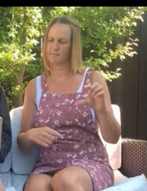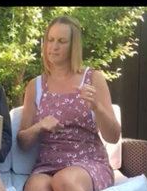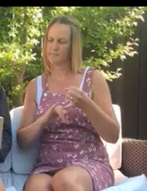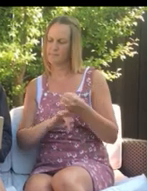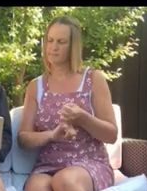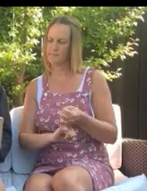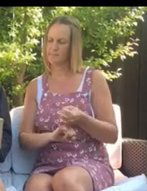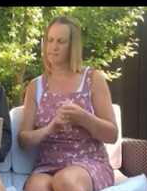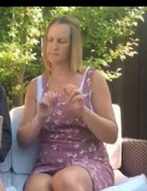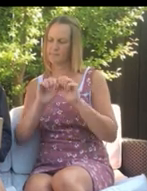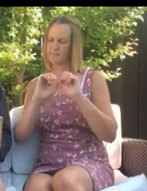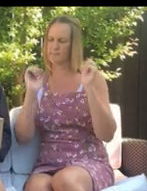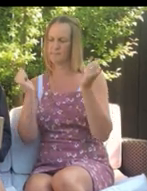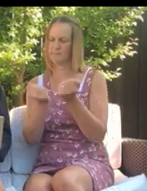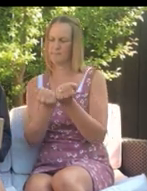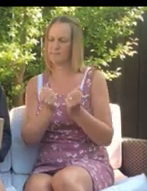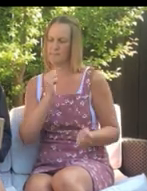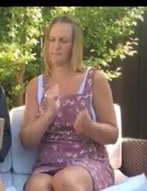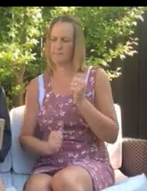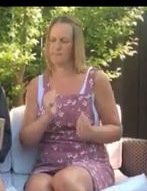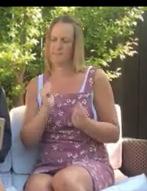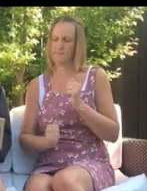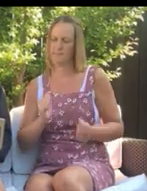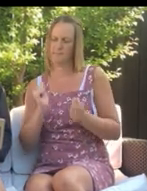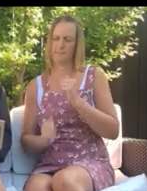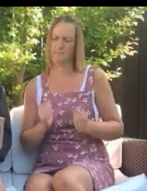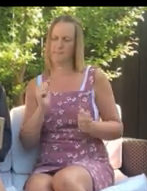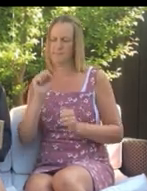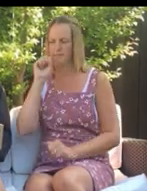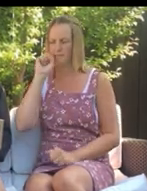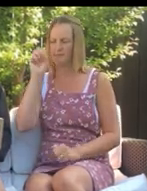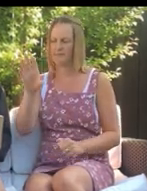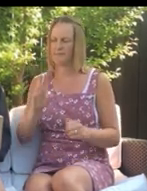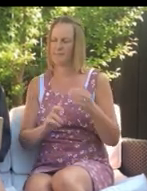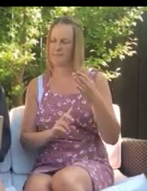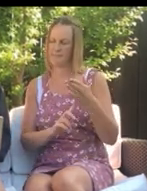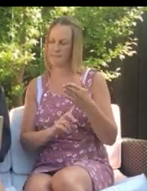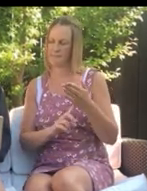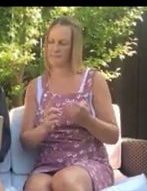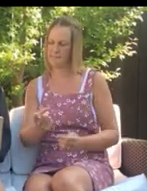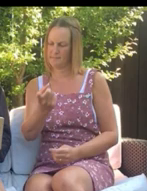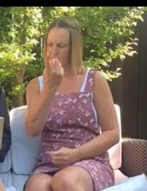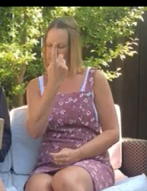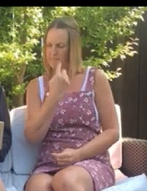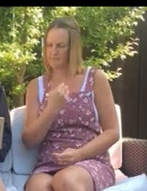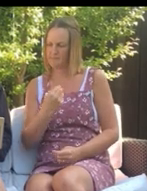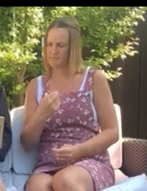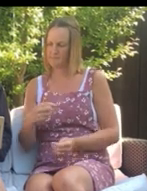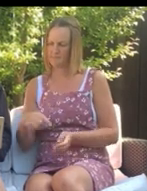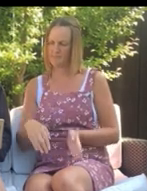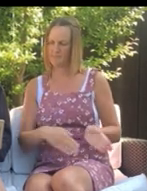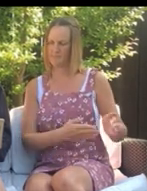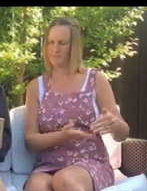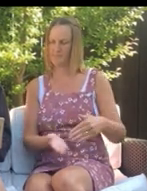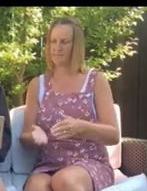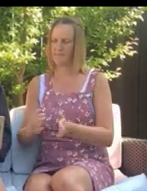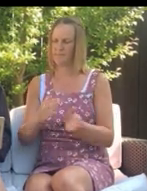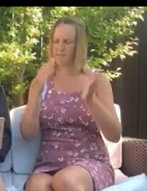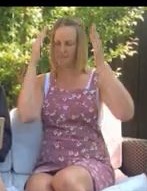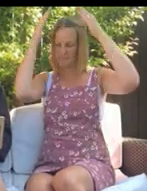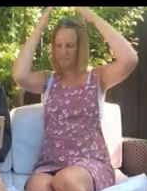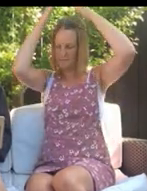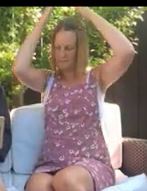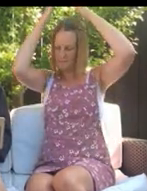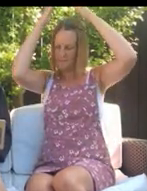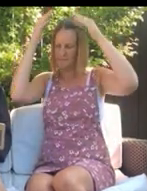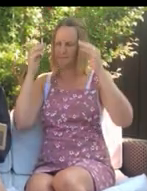cutthroat sly and crew give chase. Just run, shouts Tim, and follow me through the